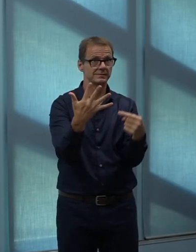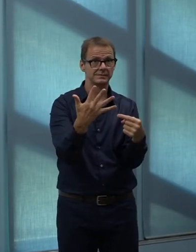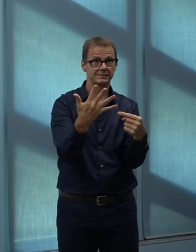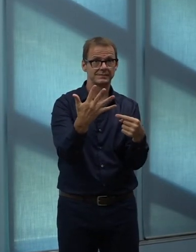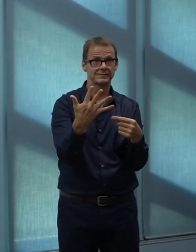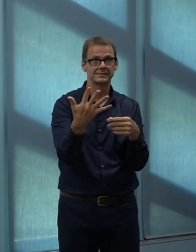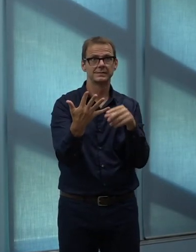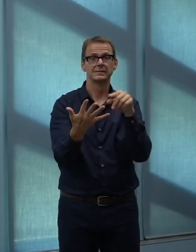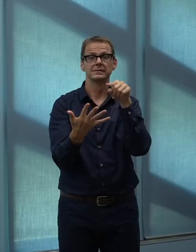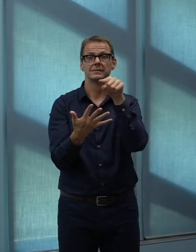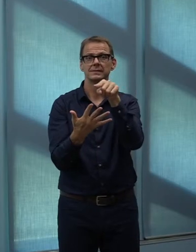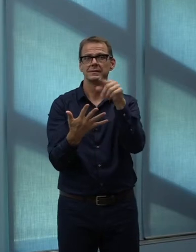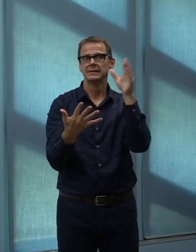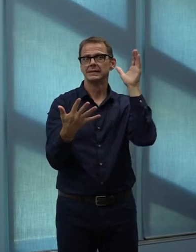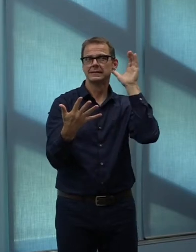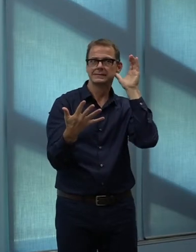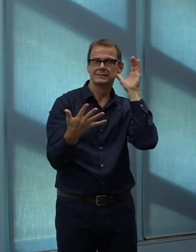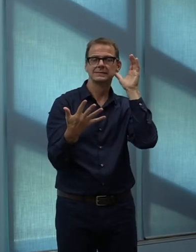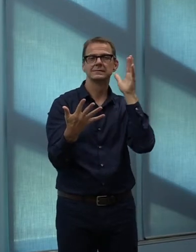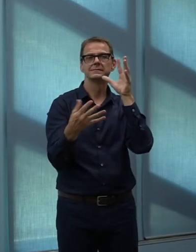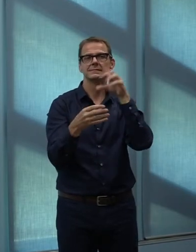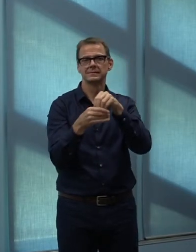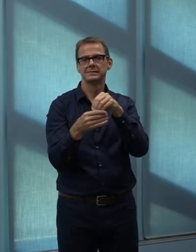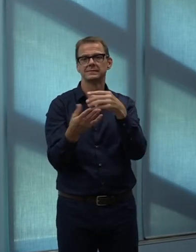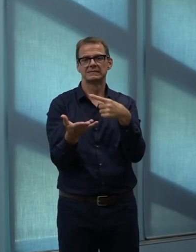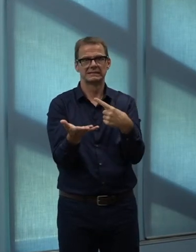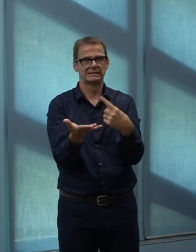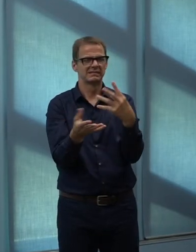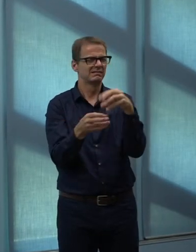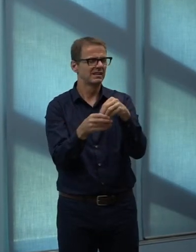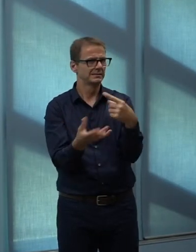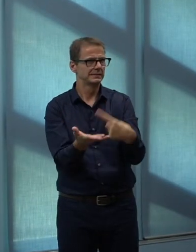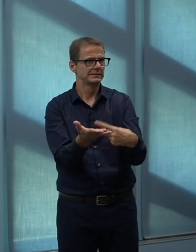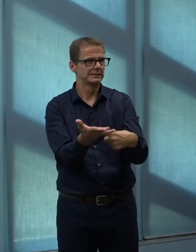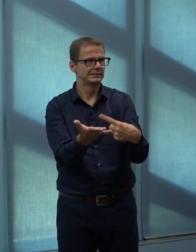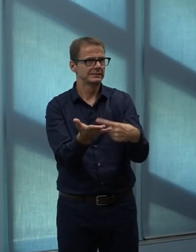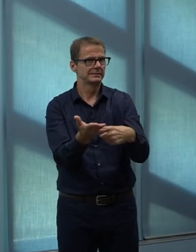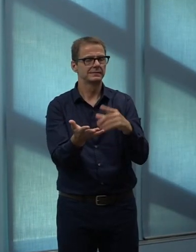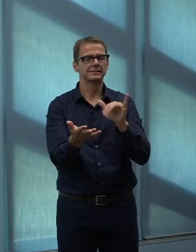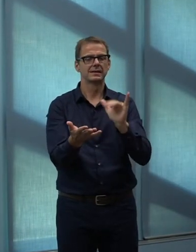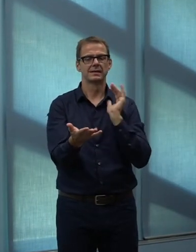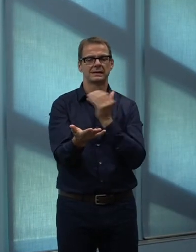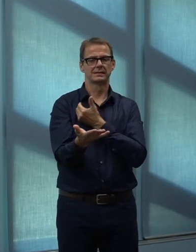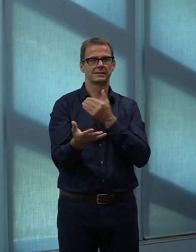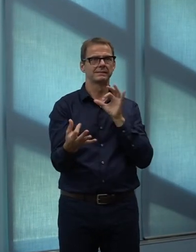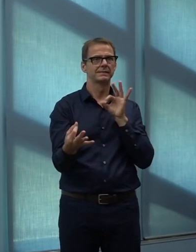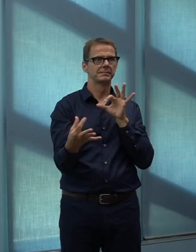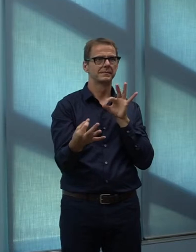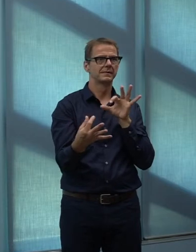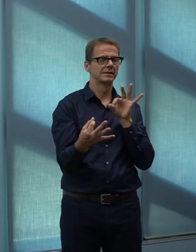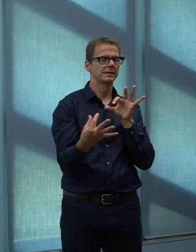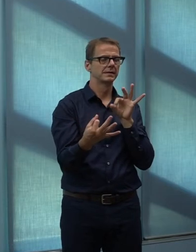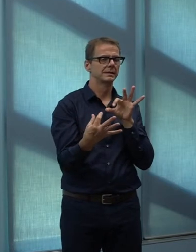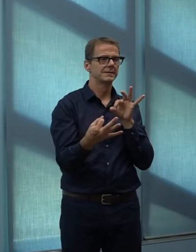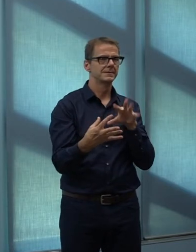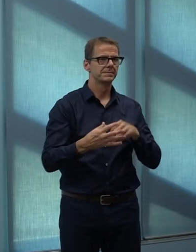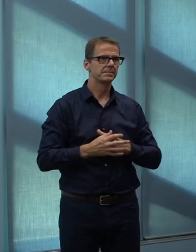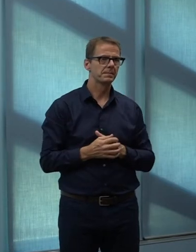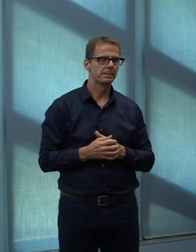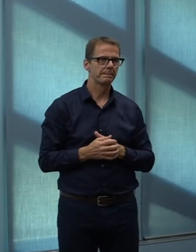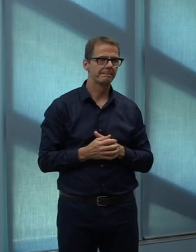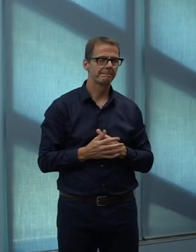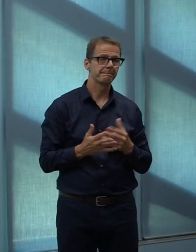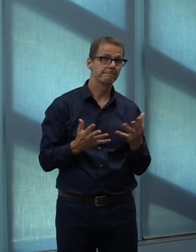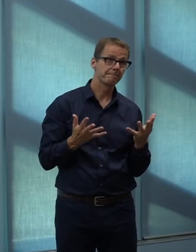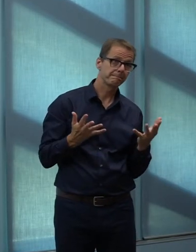were listening to to our feedback. So we'll wait to see what the final draft of the legislation looks like